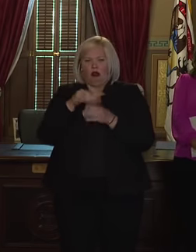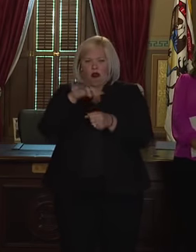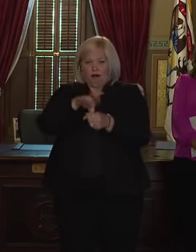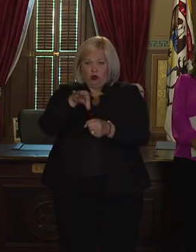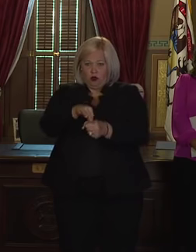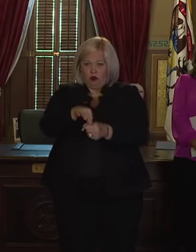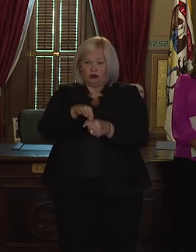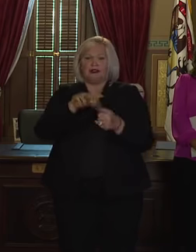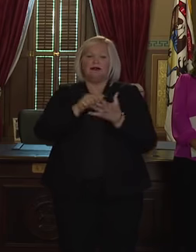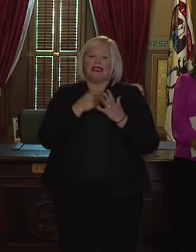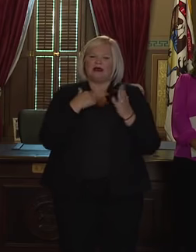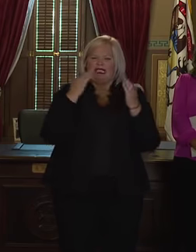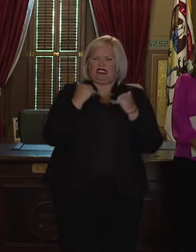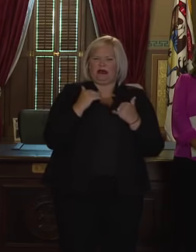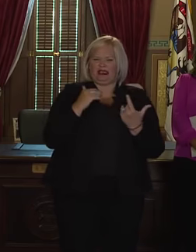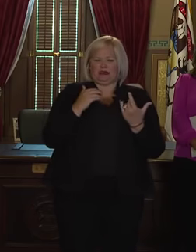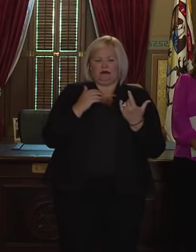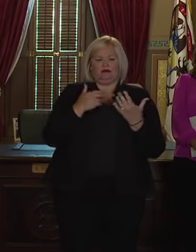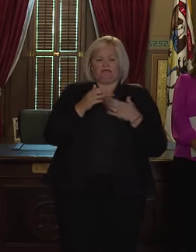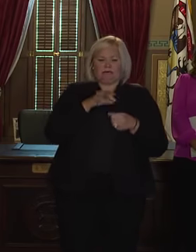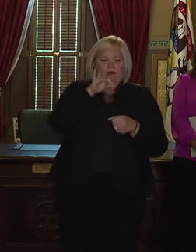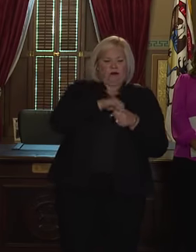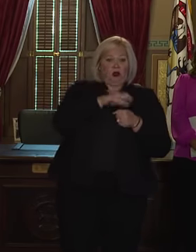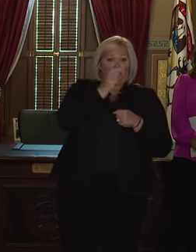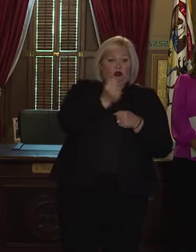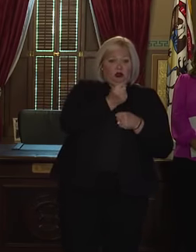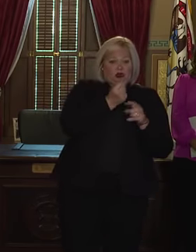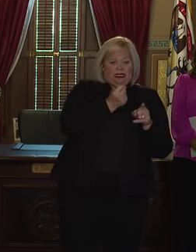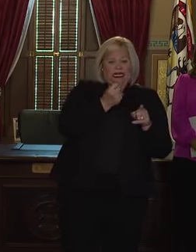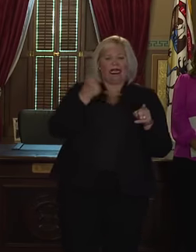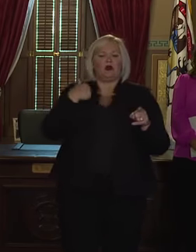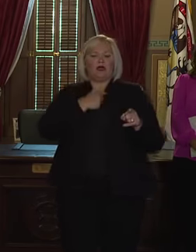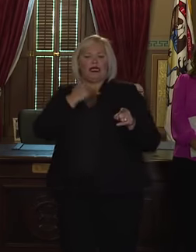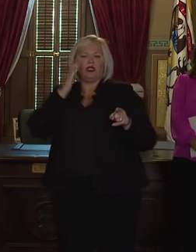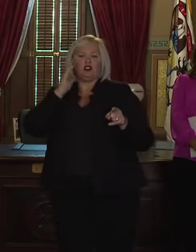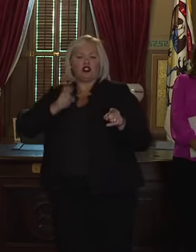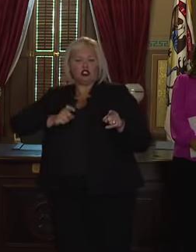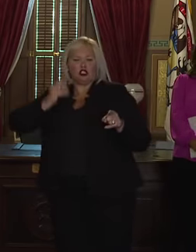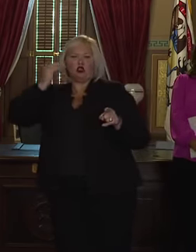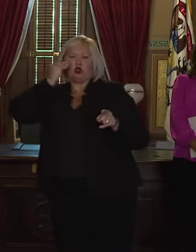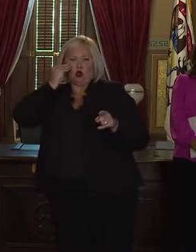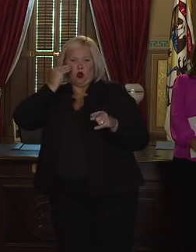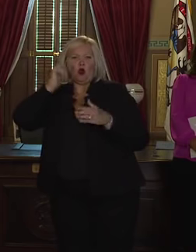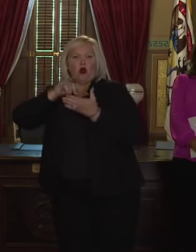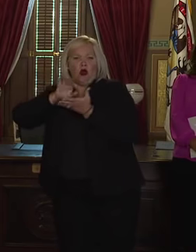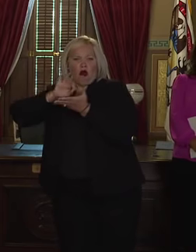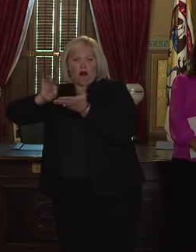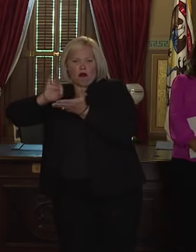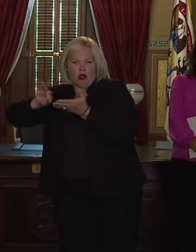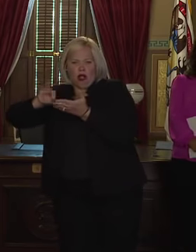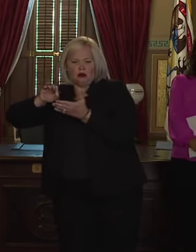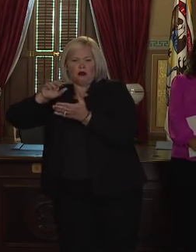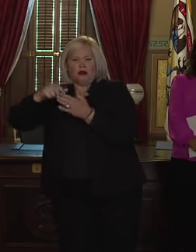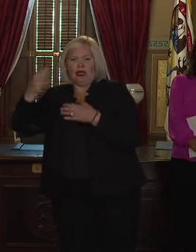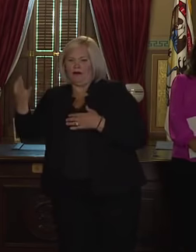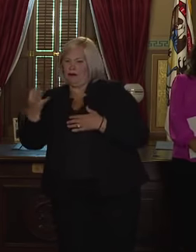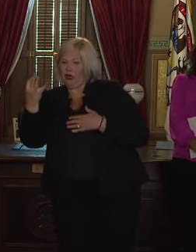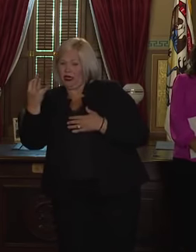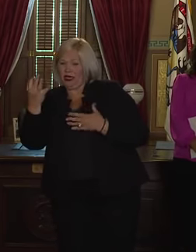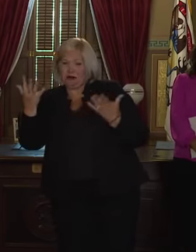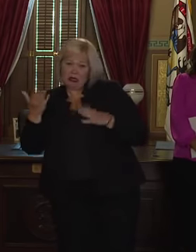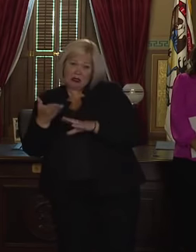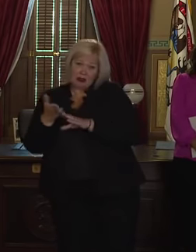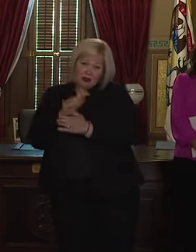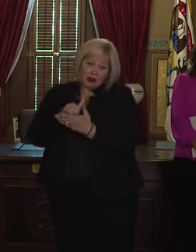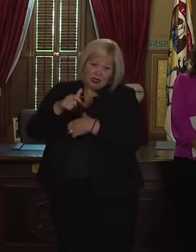that it will be the Friday of that week, election week, that we can expect every ballot will be tabulated. Now it may be sooner